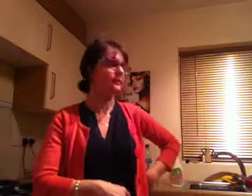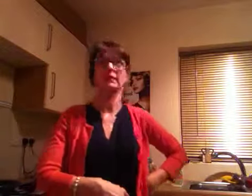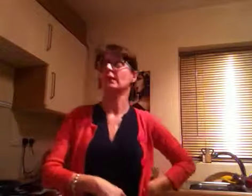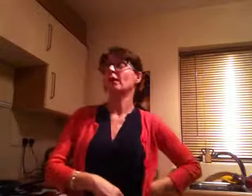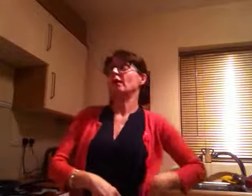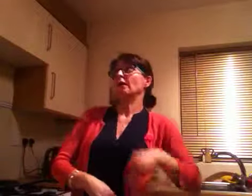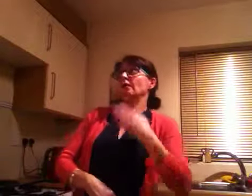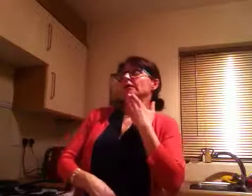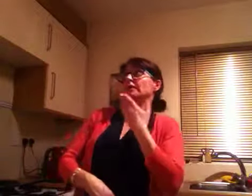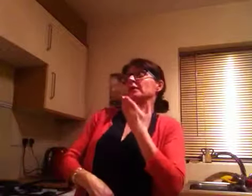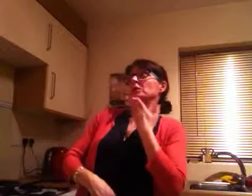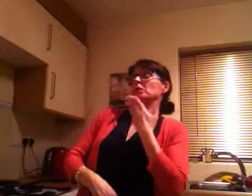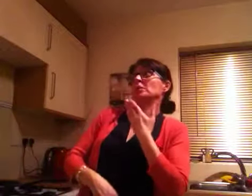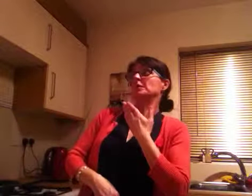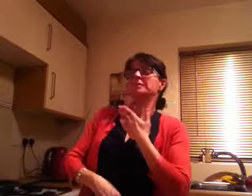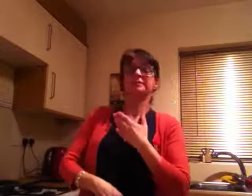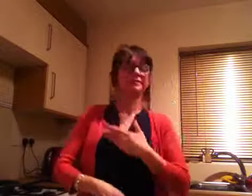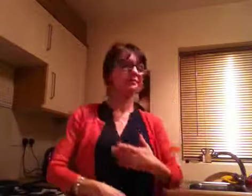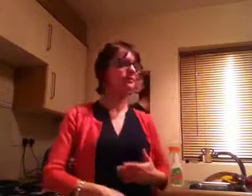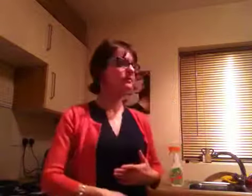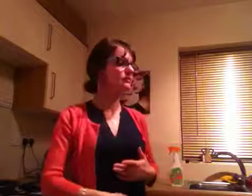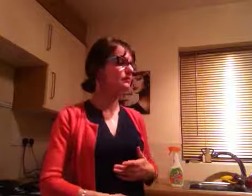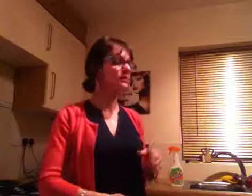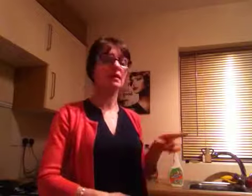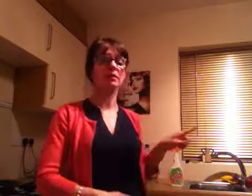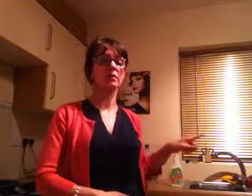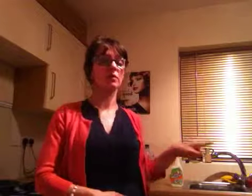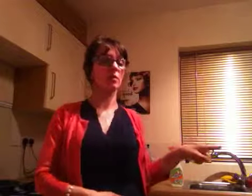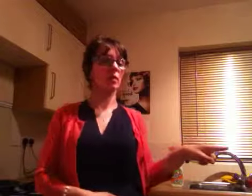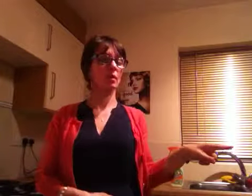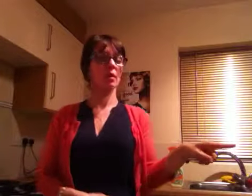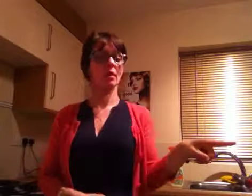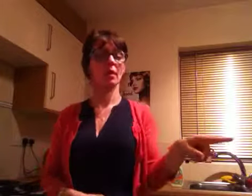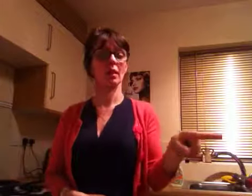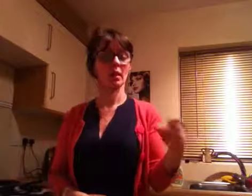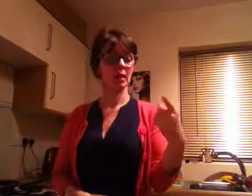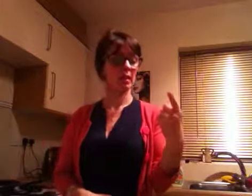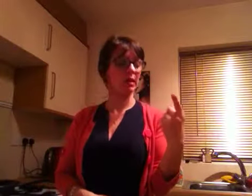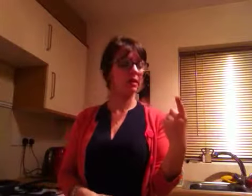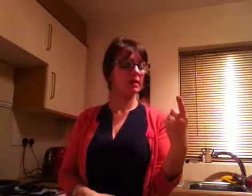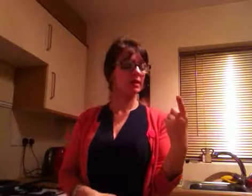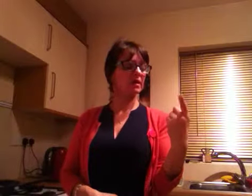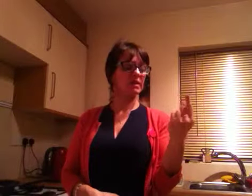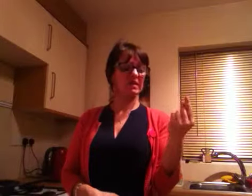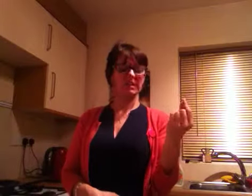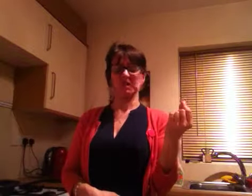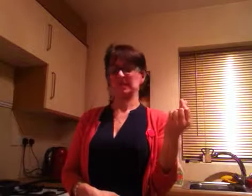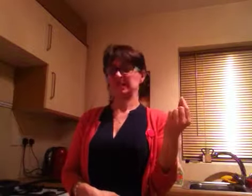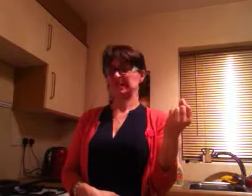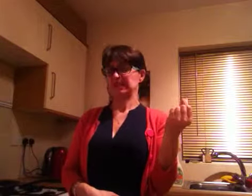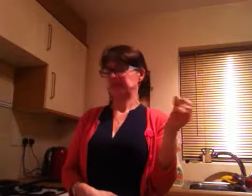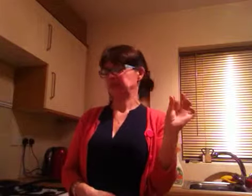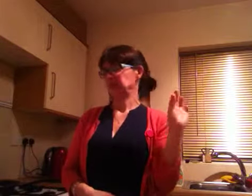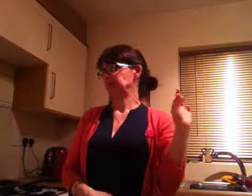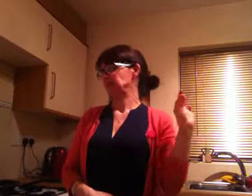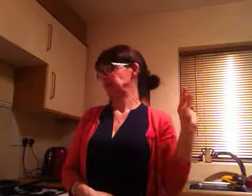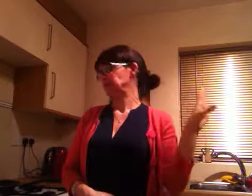She ran her finger theatrically over a radiator and grimaced at her blackened digit.